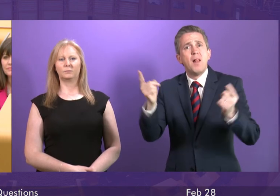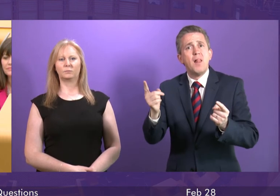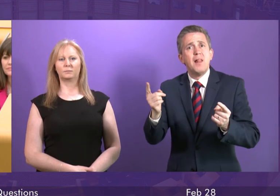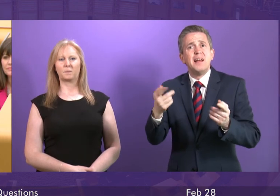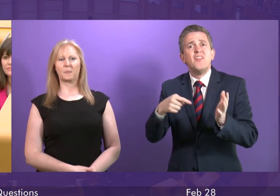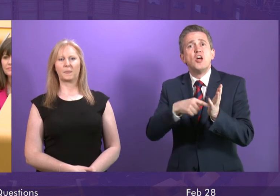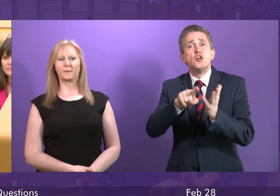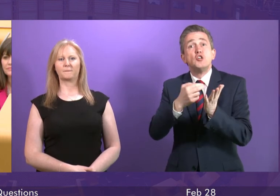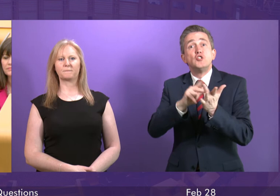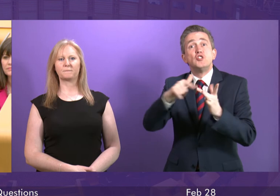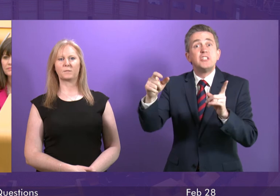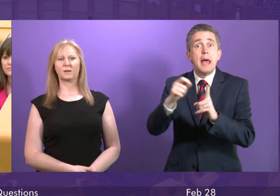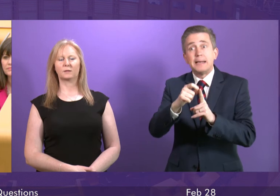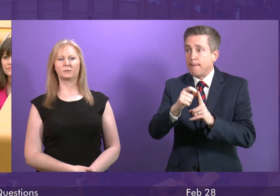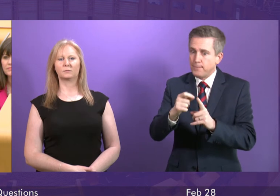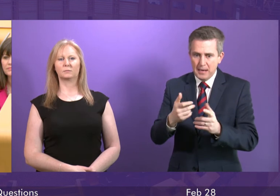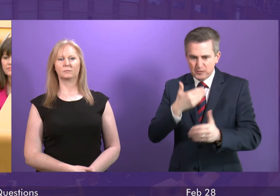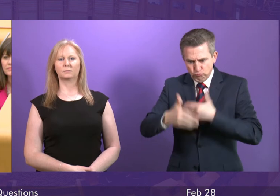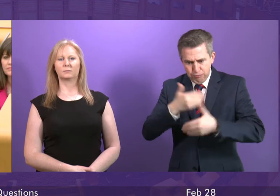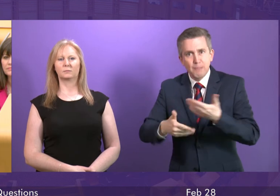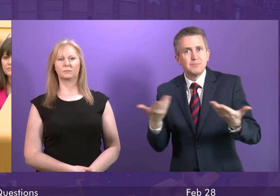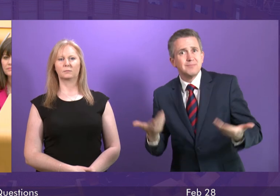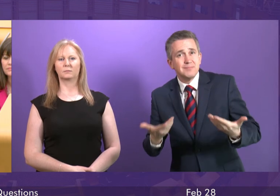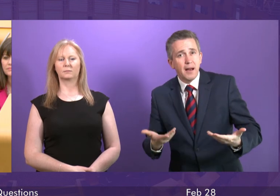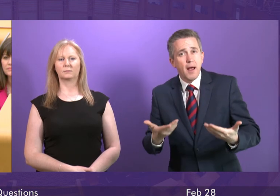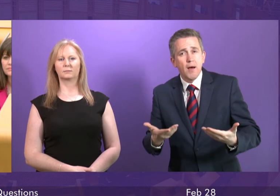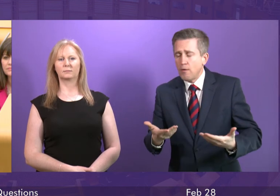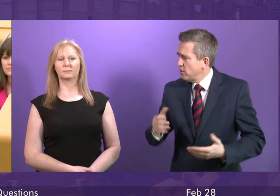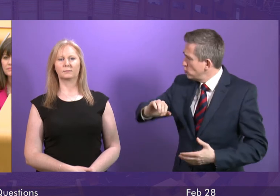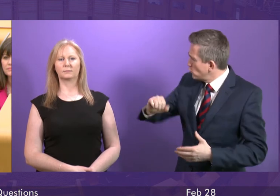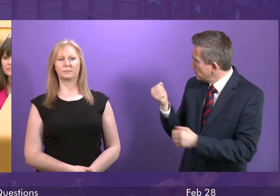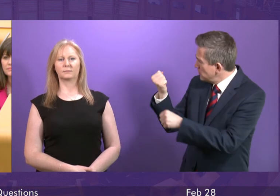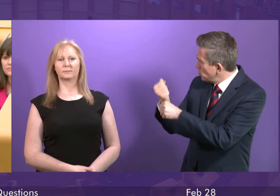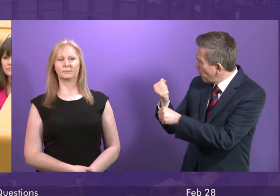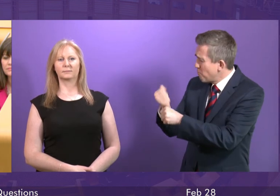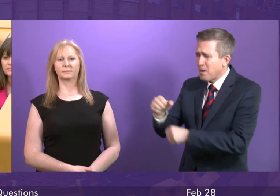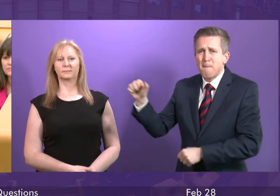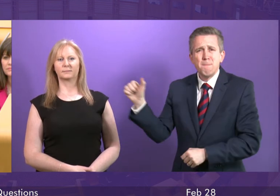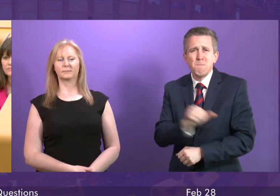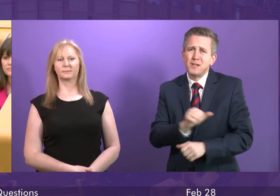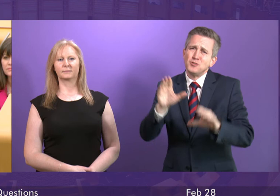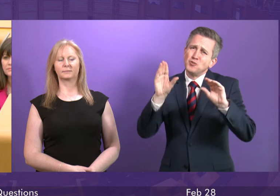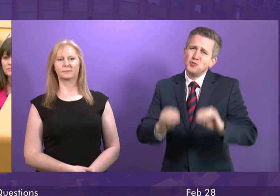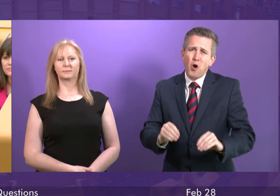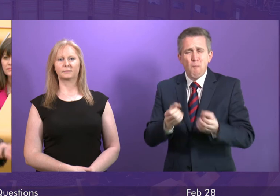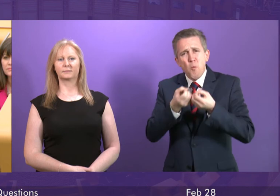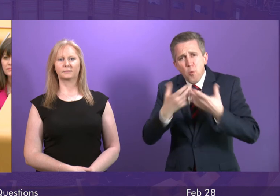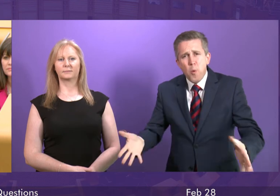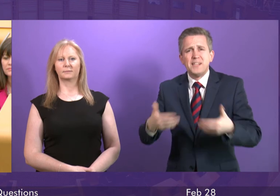now pre-wrapped, for goodness sake. What can the Scottish Government do to reduce idiotic and wasteful packaging, perhaps starting with